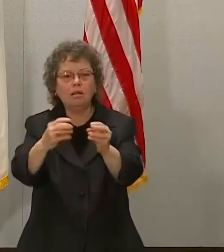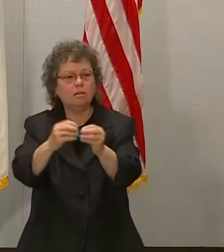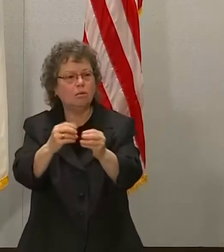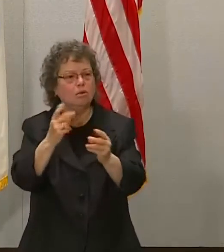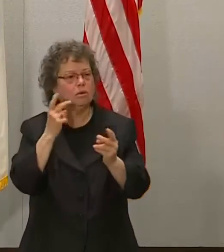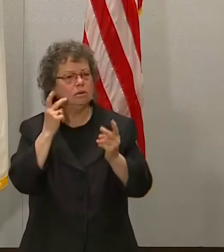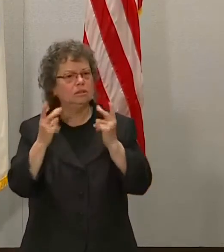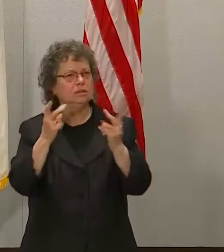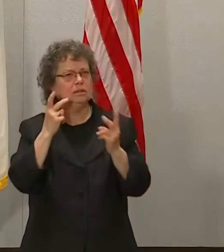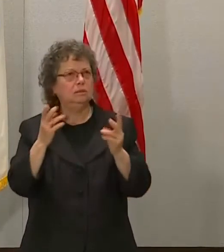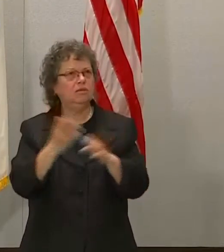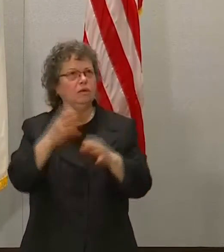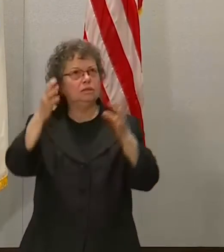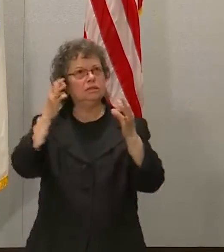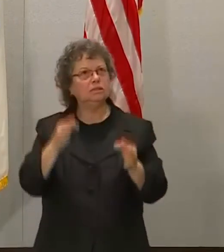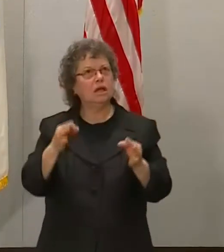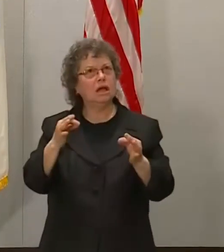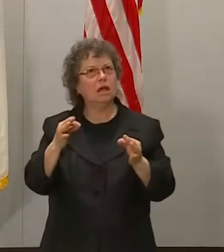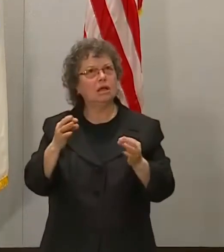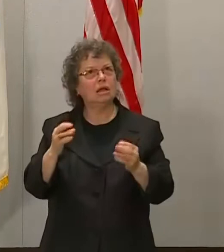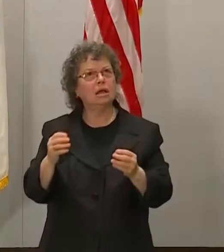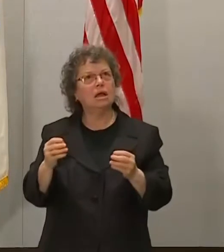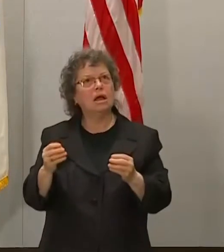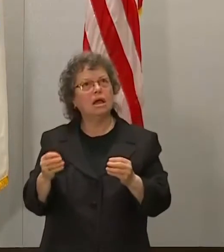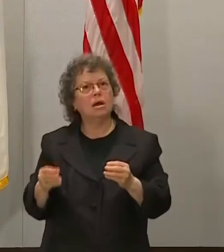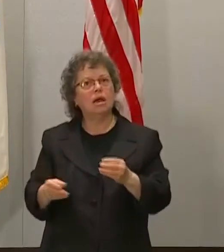we are before we make decisions about moving forward.